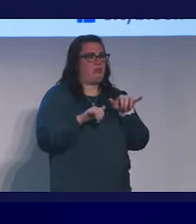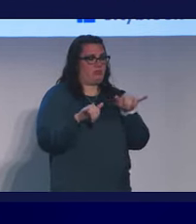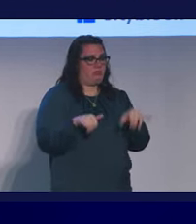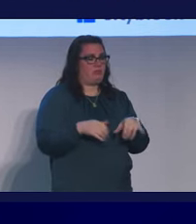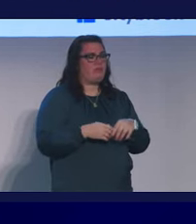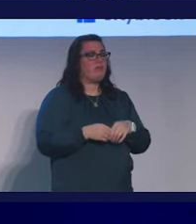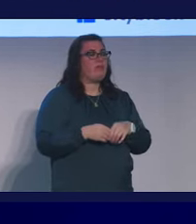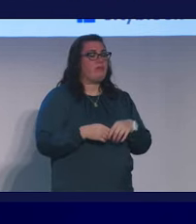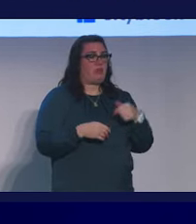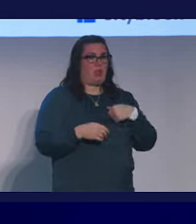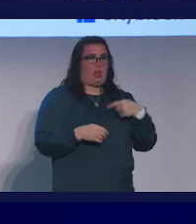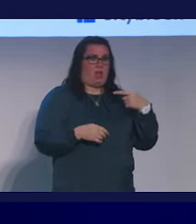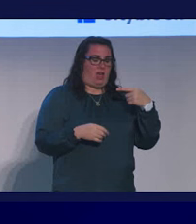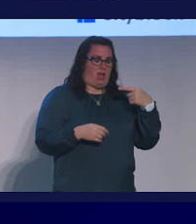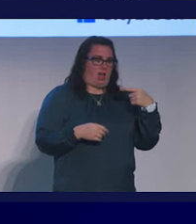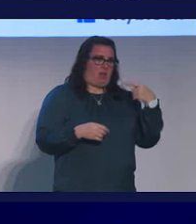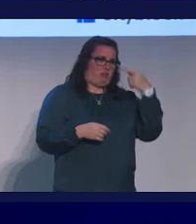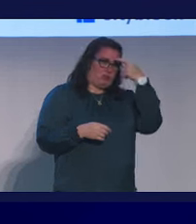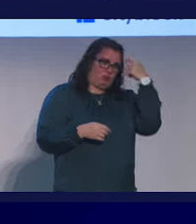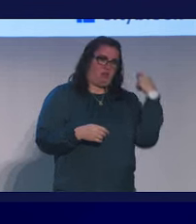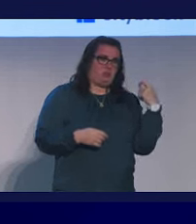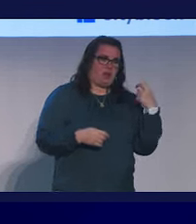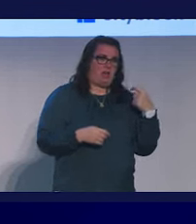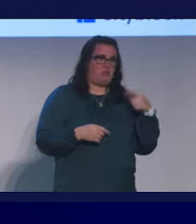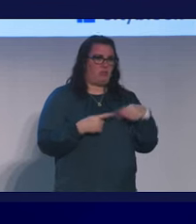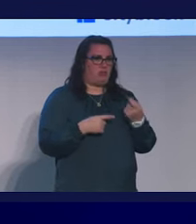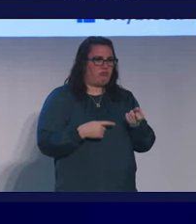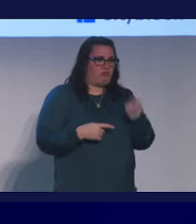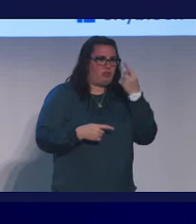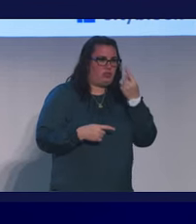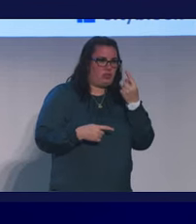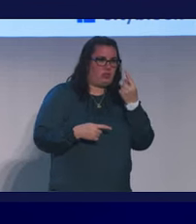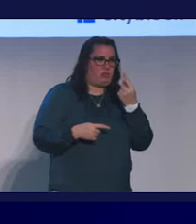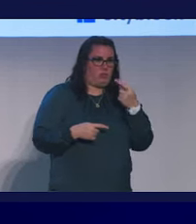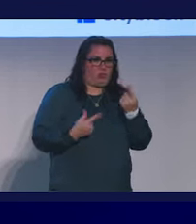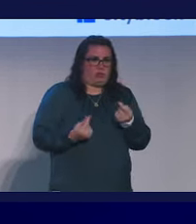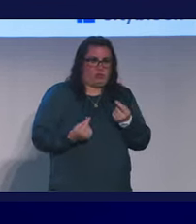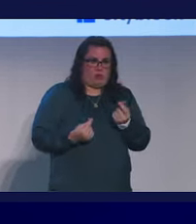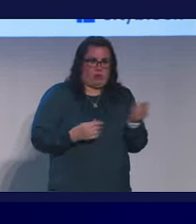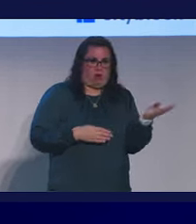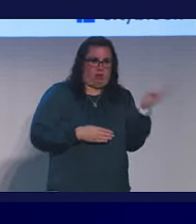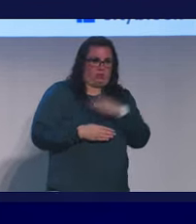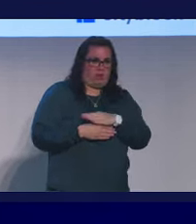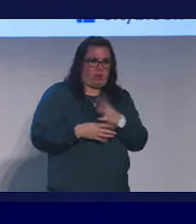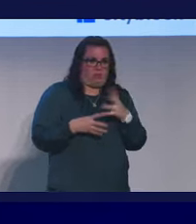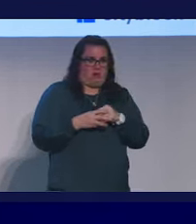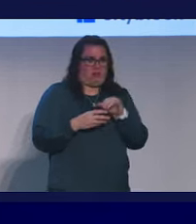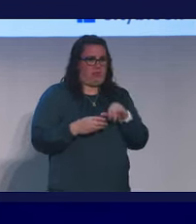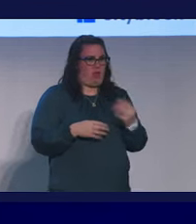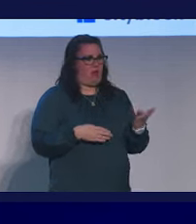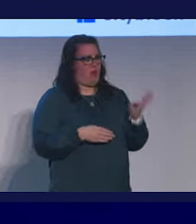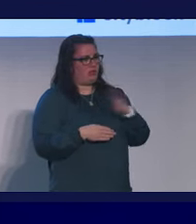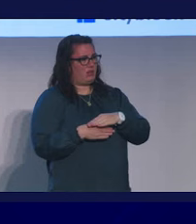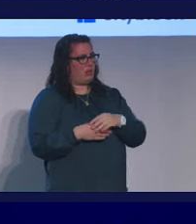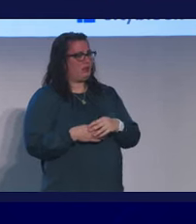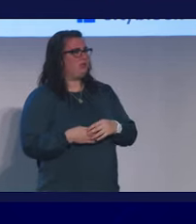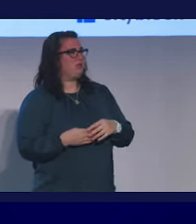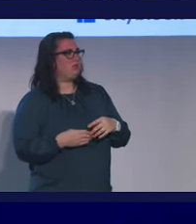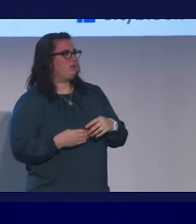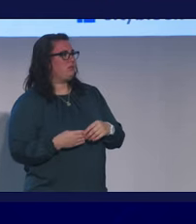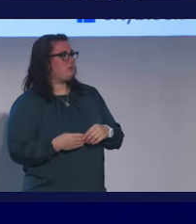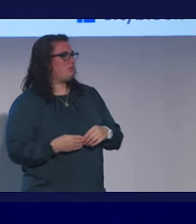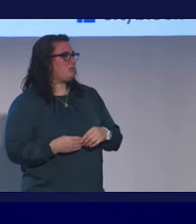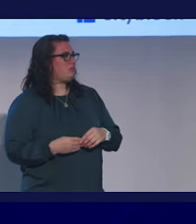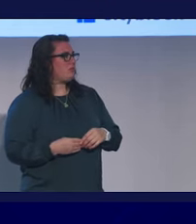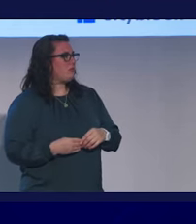personally was traumatized when I started to really understand that this is what I'm doing all day, this is what I'm part of all day. And I think as we're increasingly